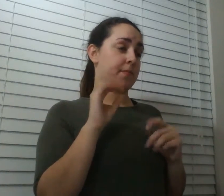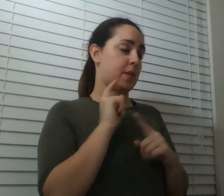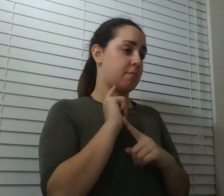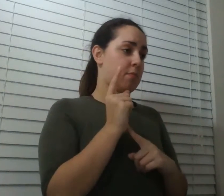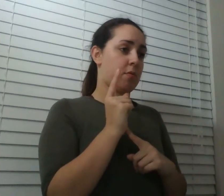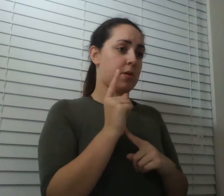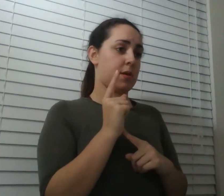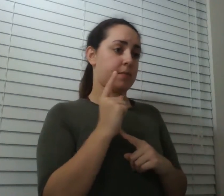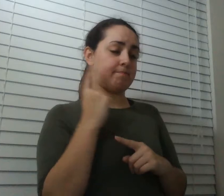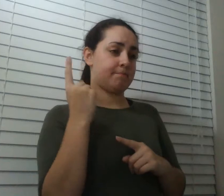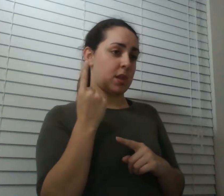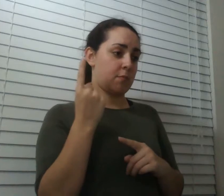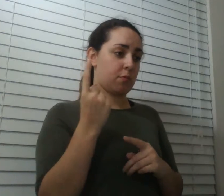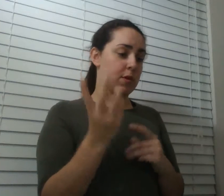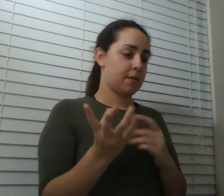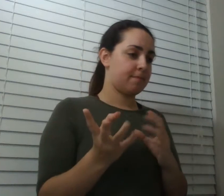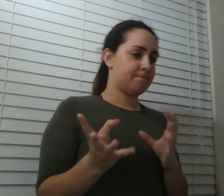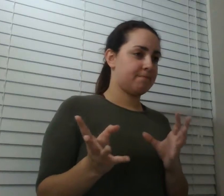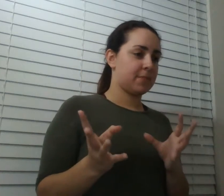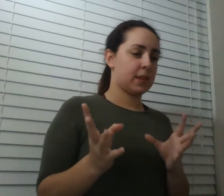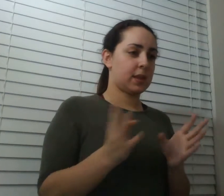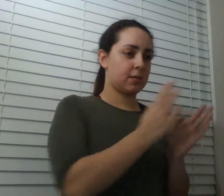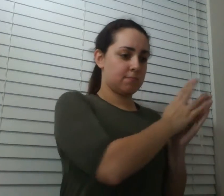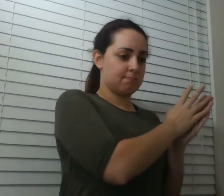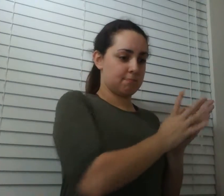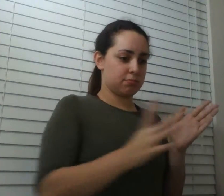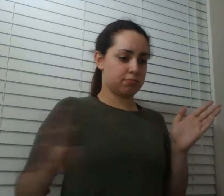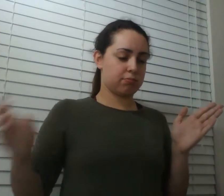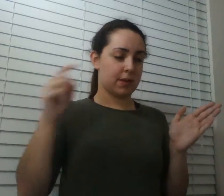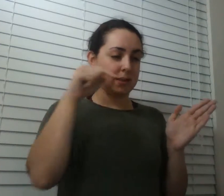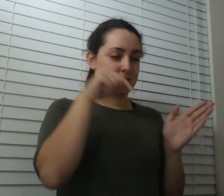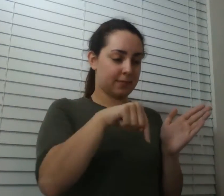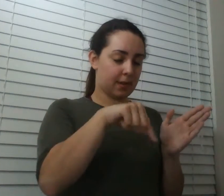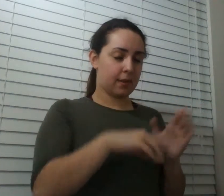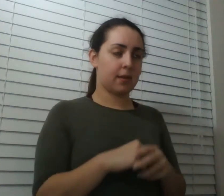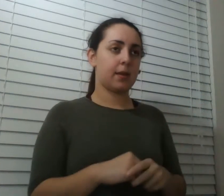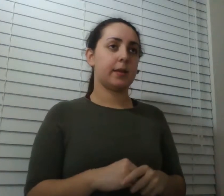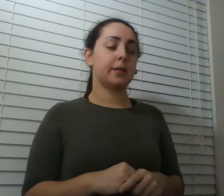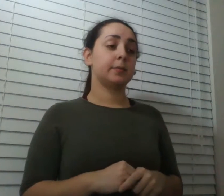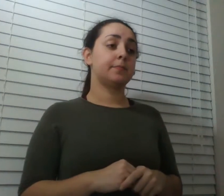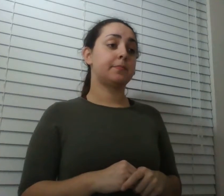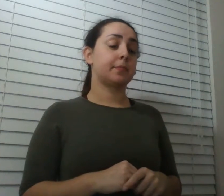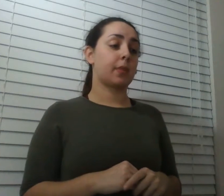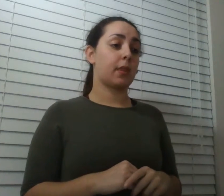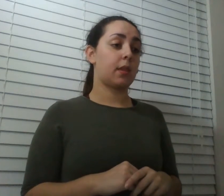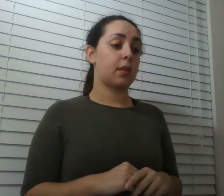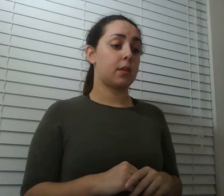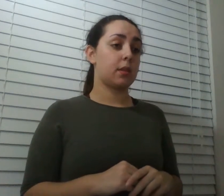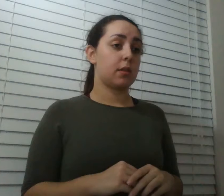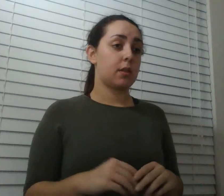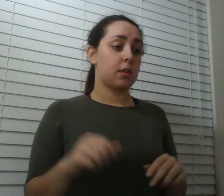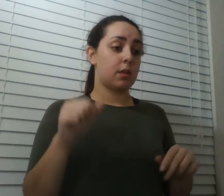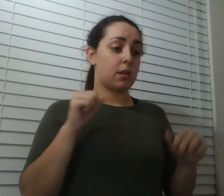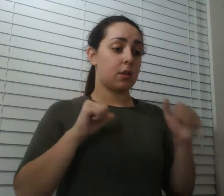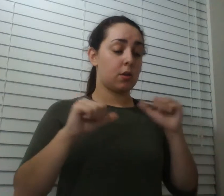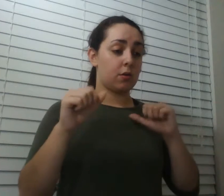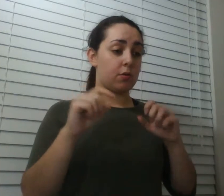somewhere within this progression but that the show itself started a long time ago we didn't know it and we don't know